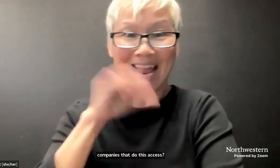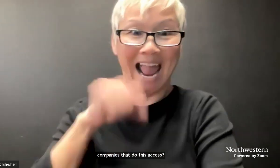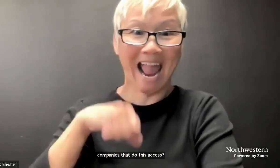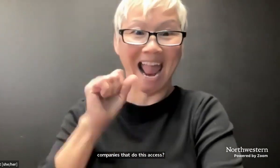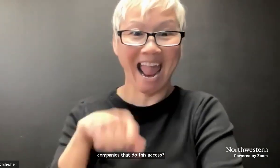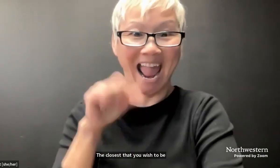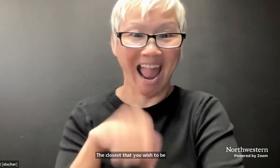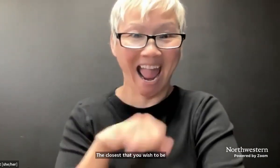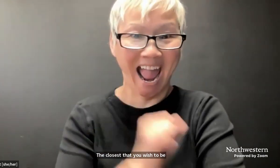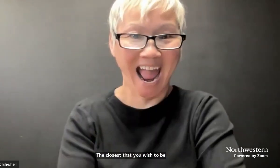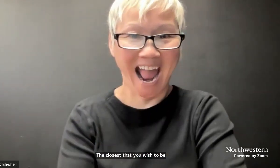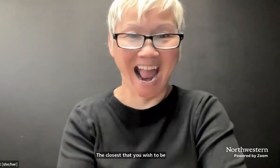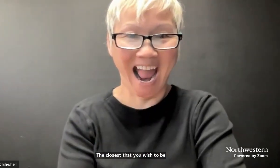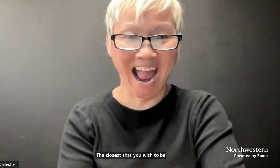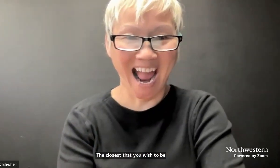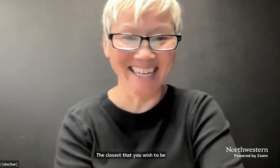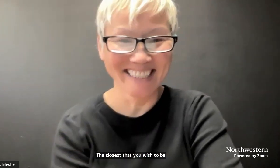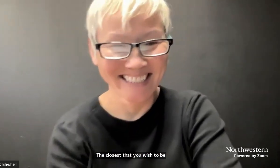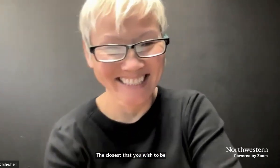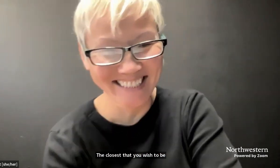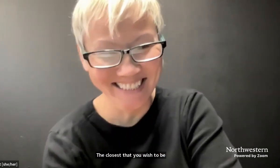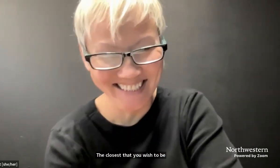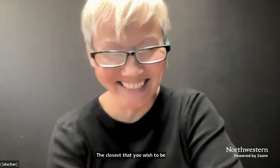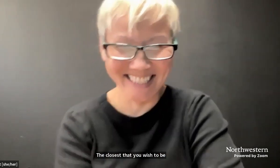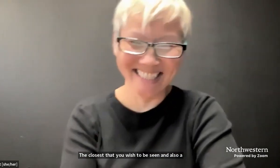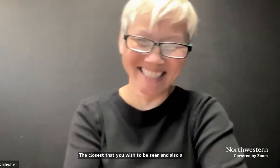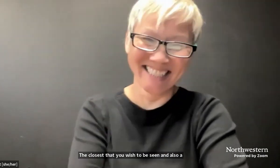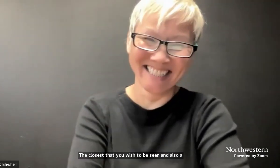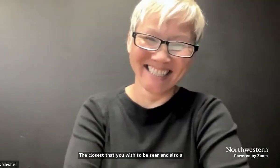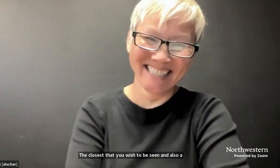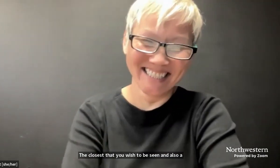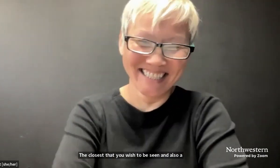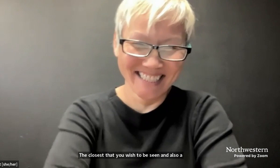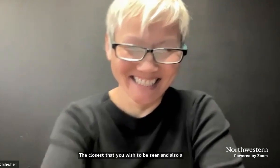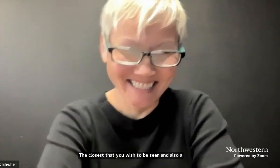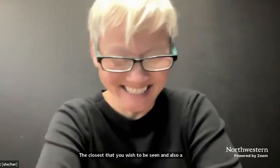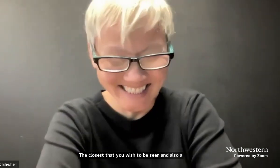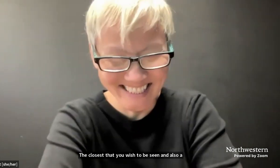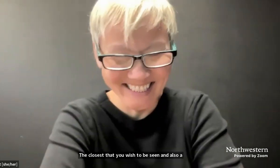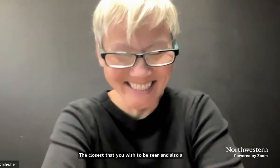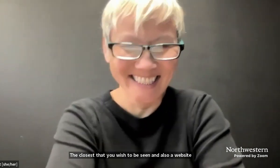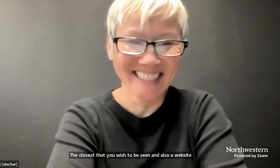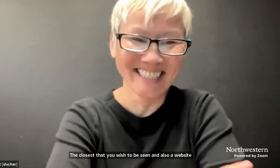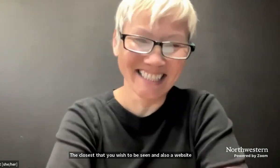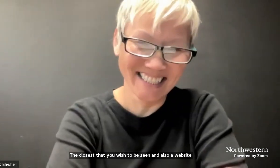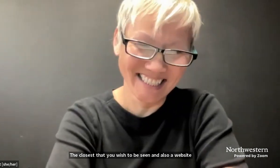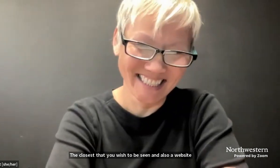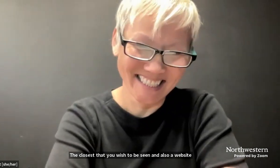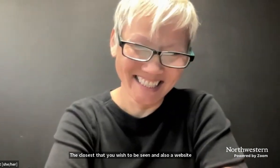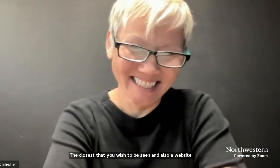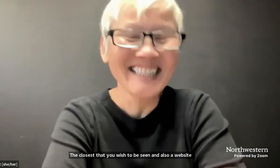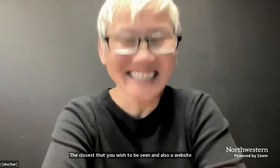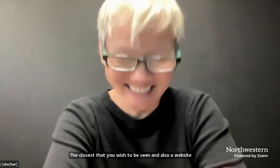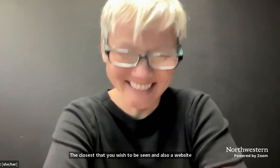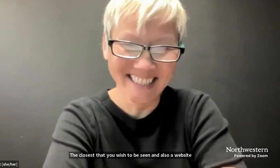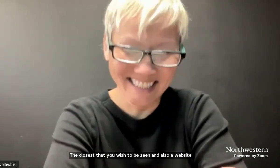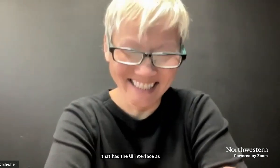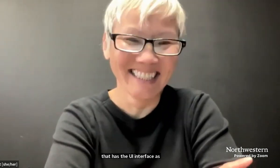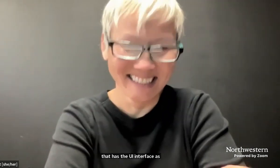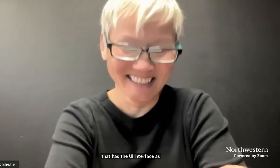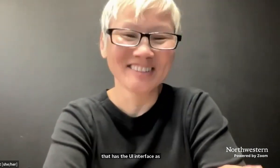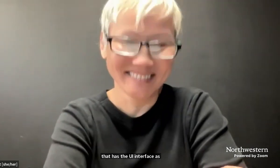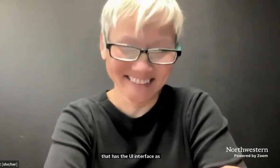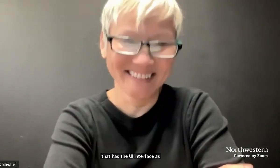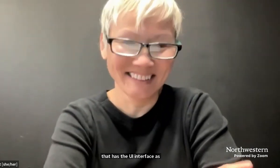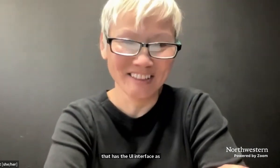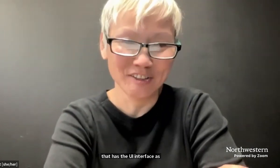wish to be seen, and also a website that has the UI interface as an example.